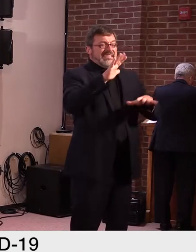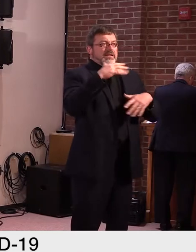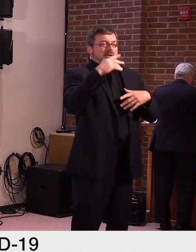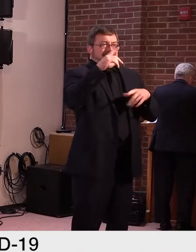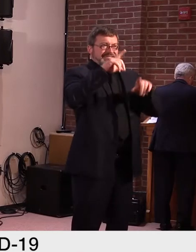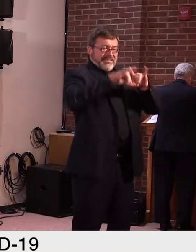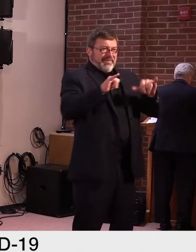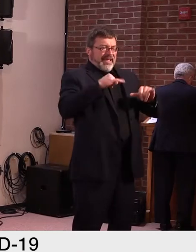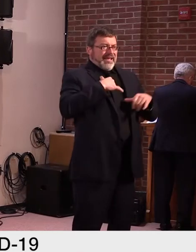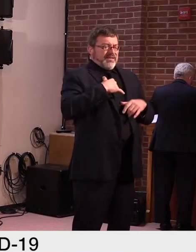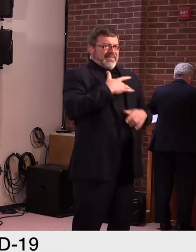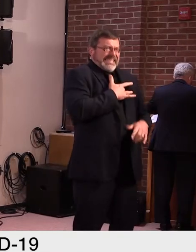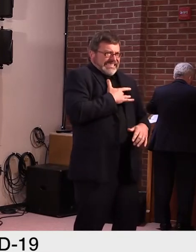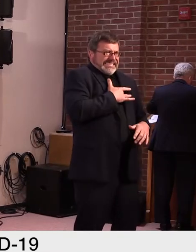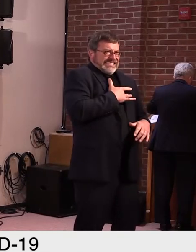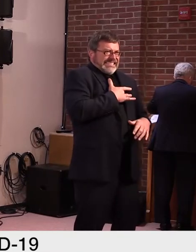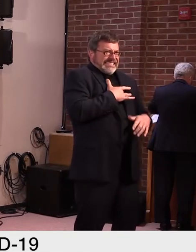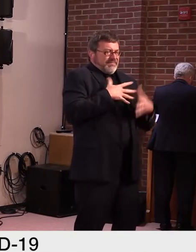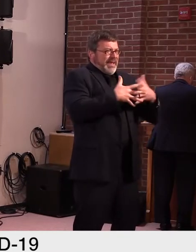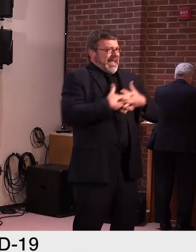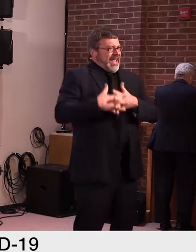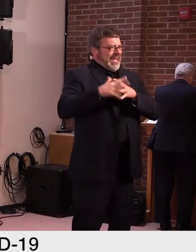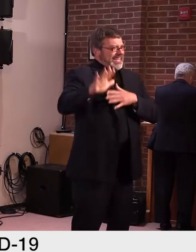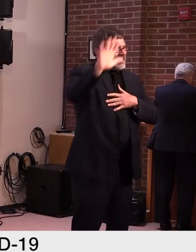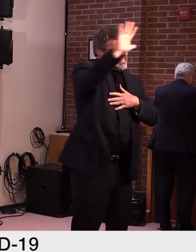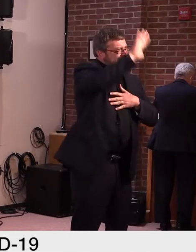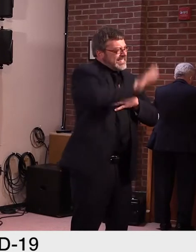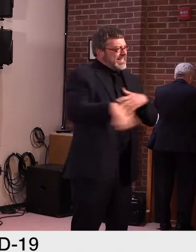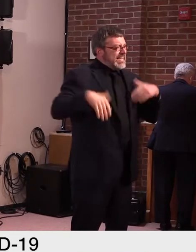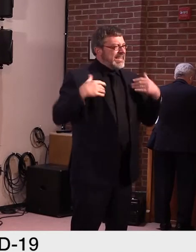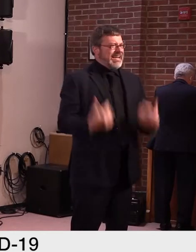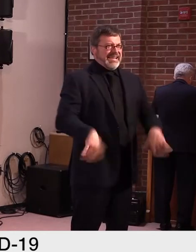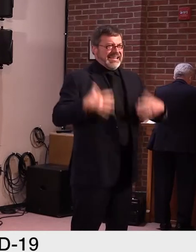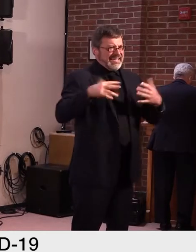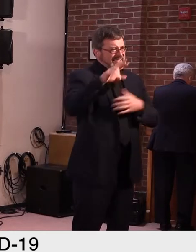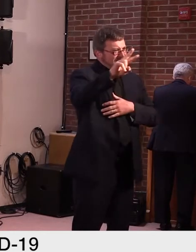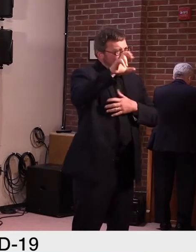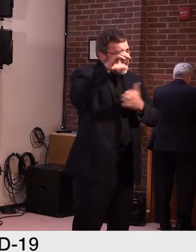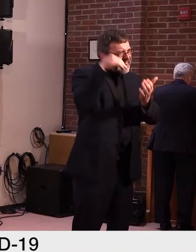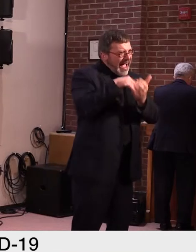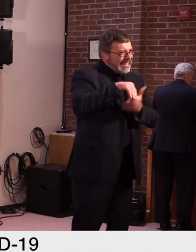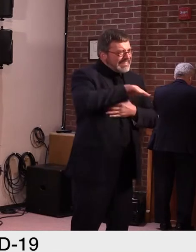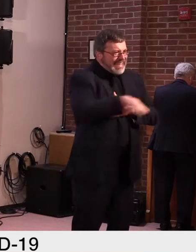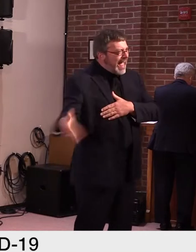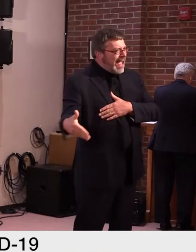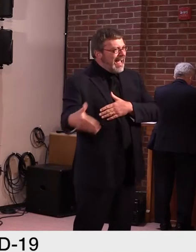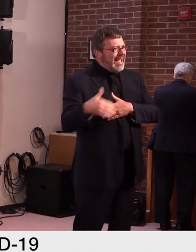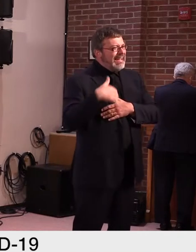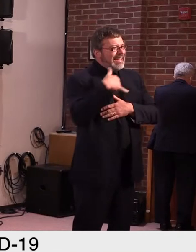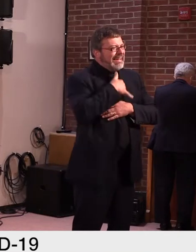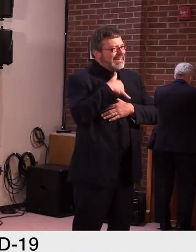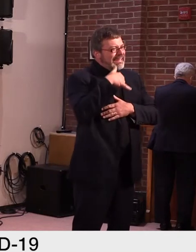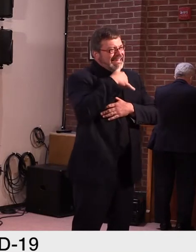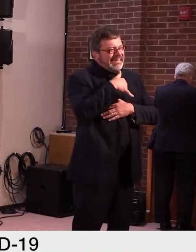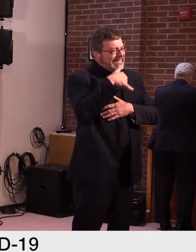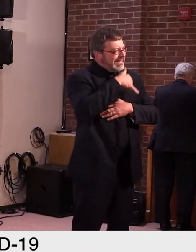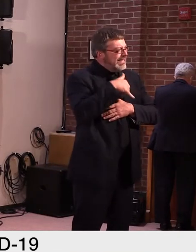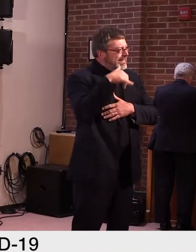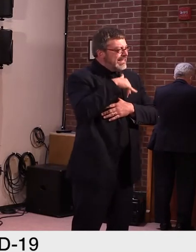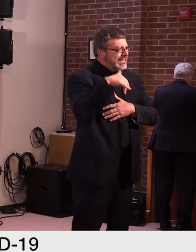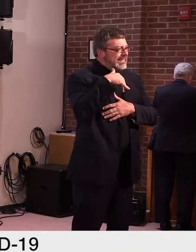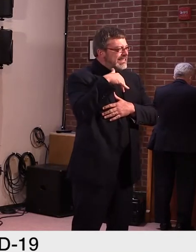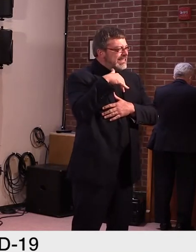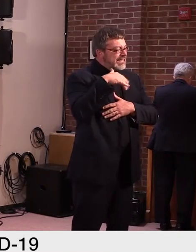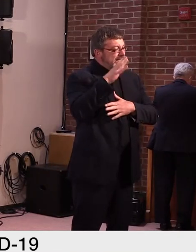200,000 deaths due to this virus. The Northeast was hit particularly hard with about 65